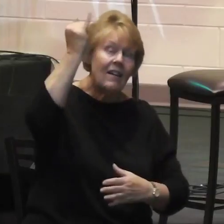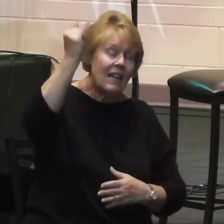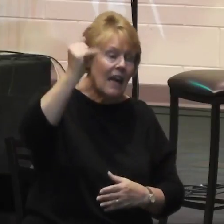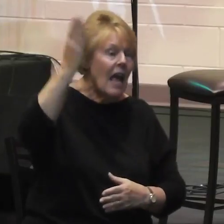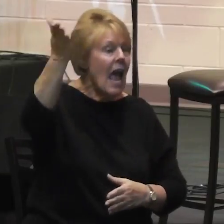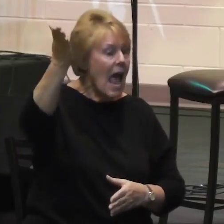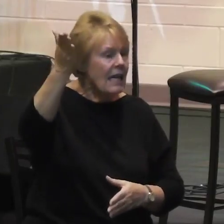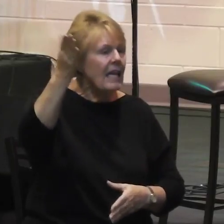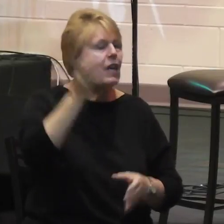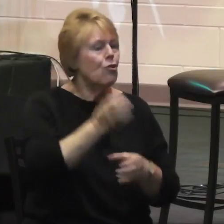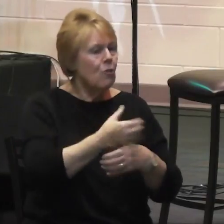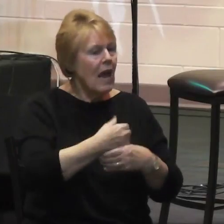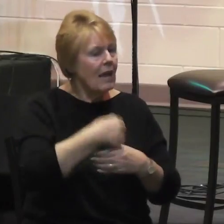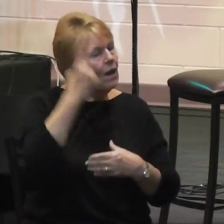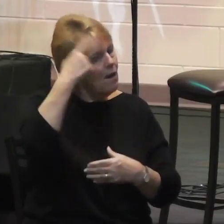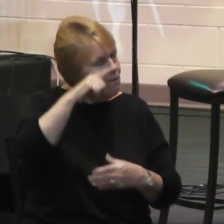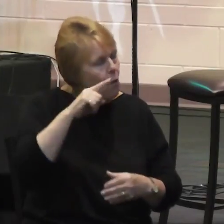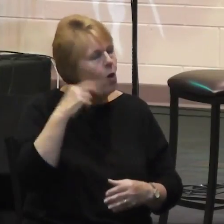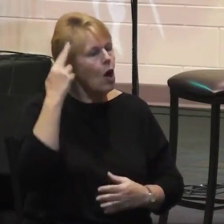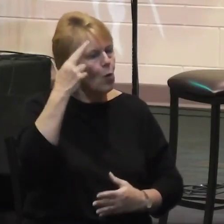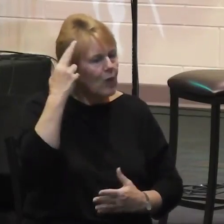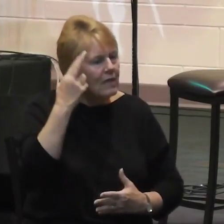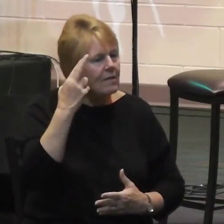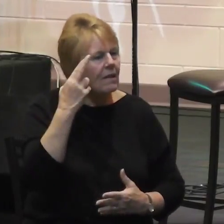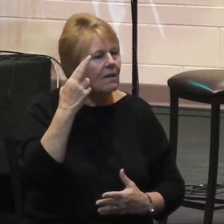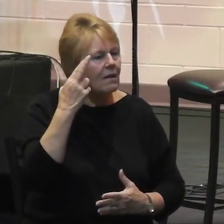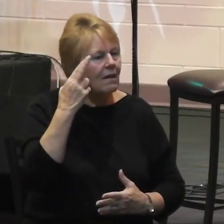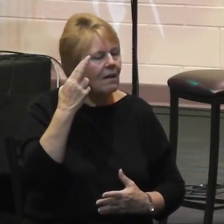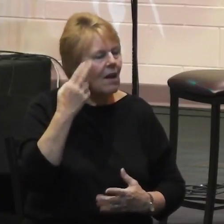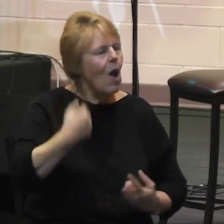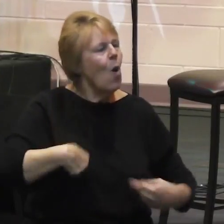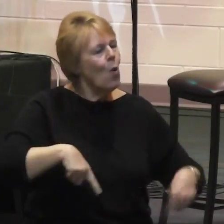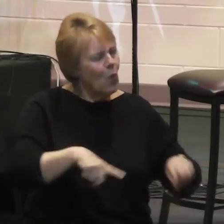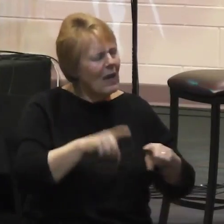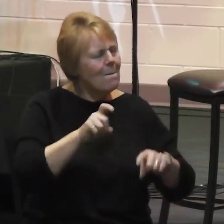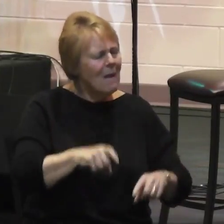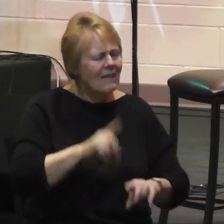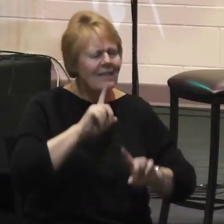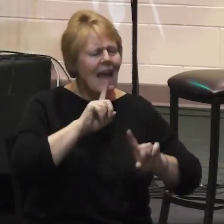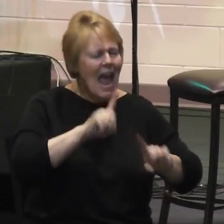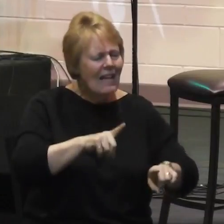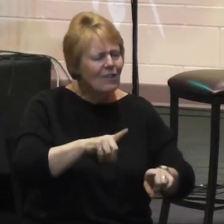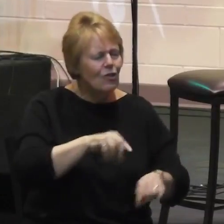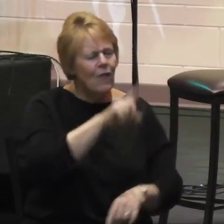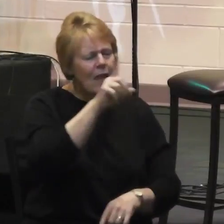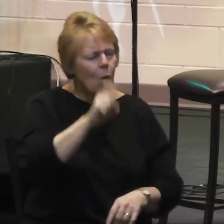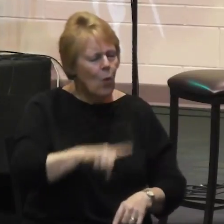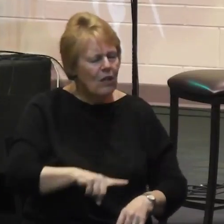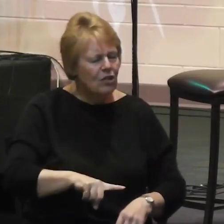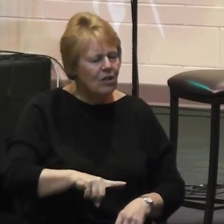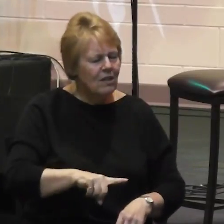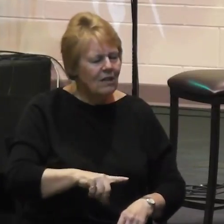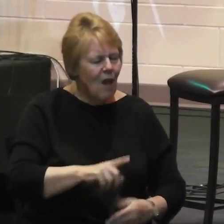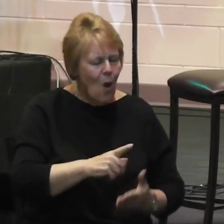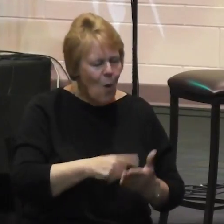it for a purpose therefore we must answer the question then what is our mission?